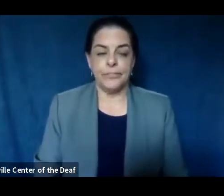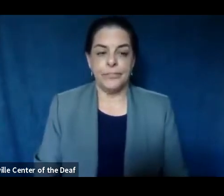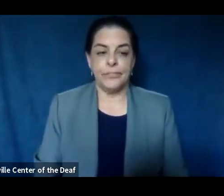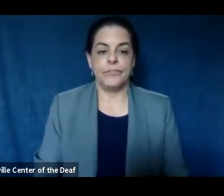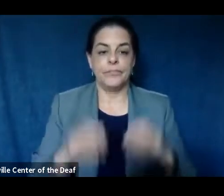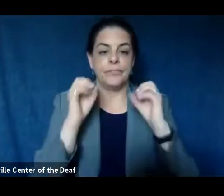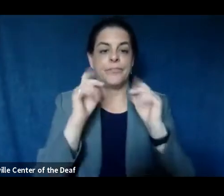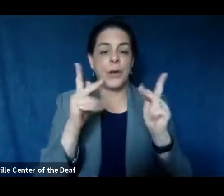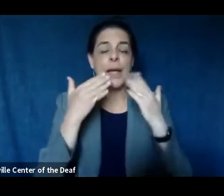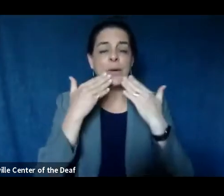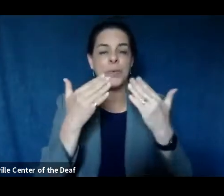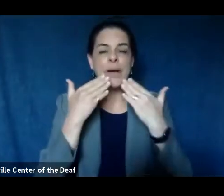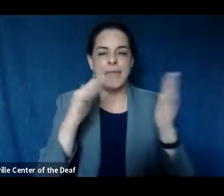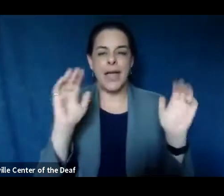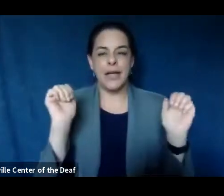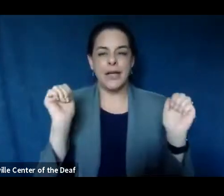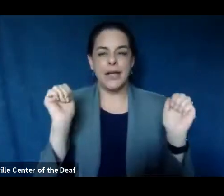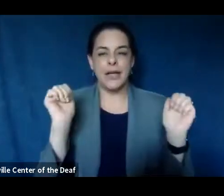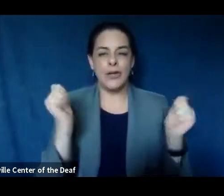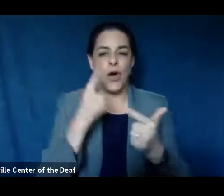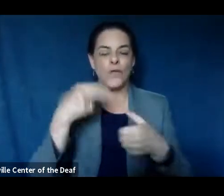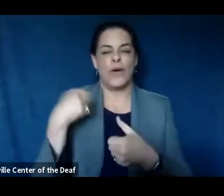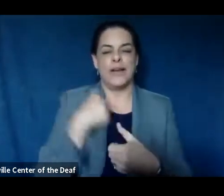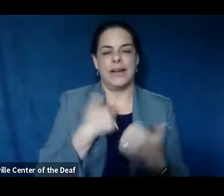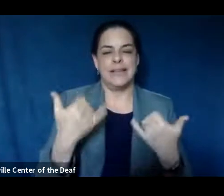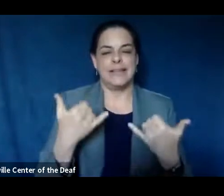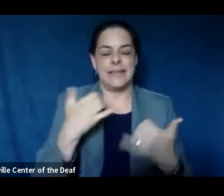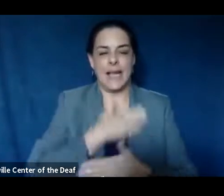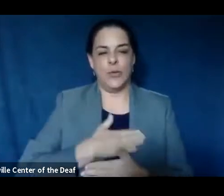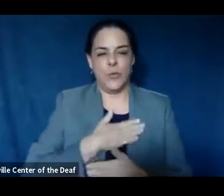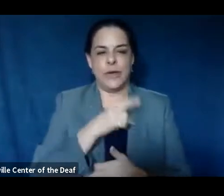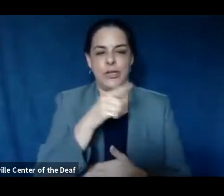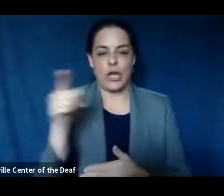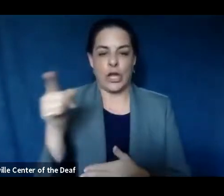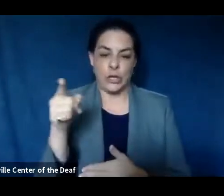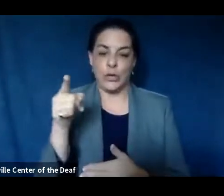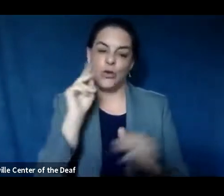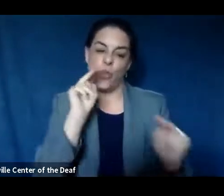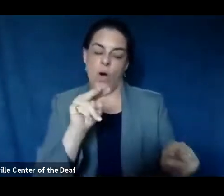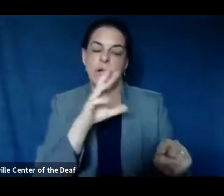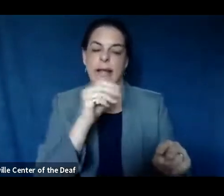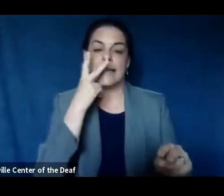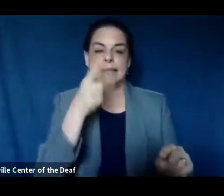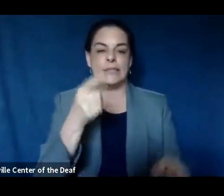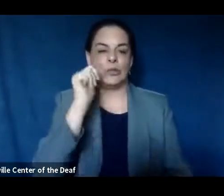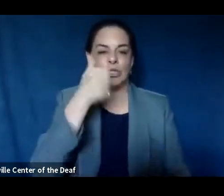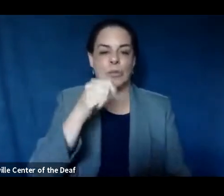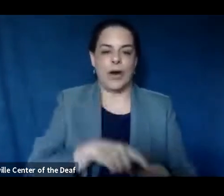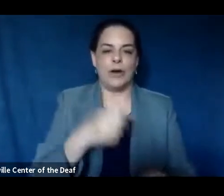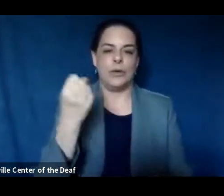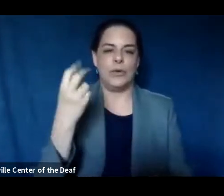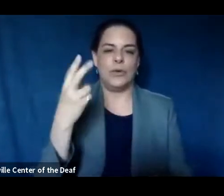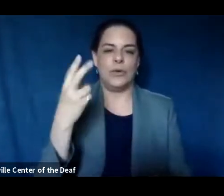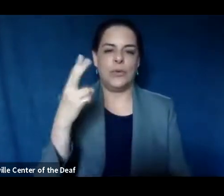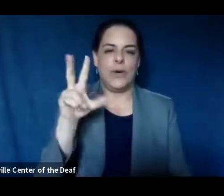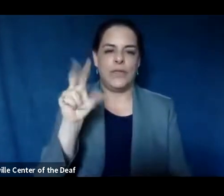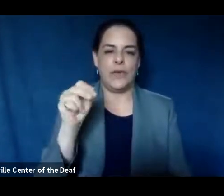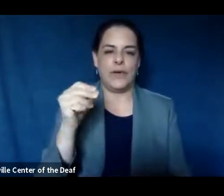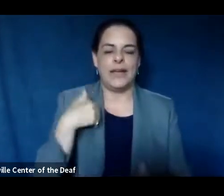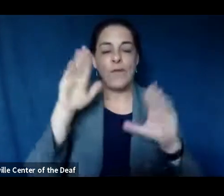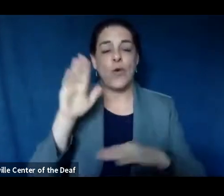All right. Well, thank you all for joining us today. Um, we appreciate you logging in, and we will see you tomorrow at 1230. Have a great rest of your day.